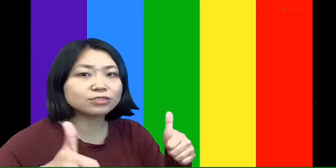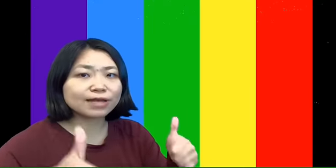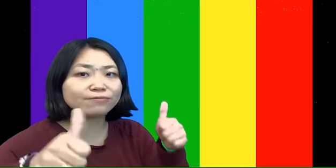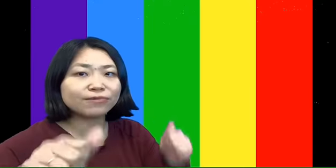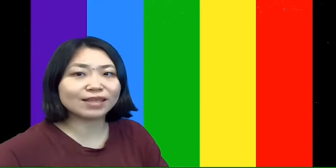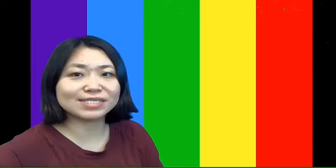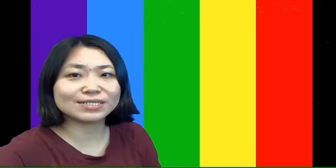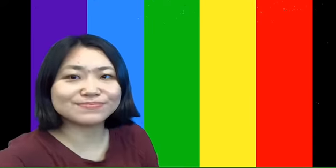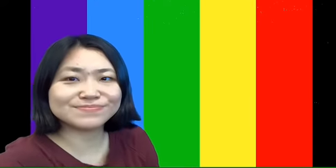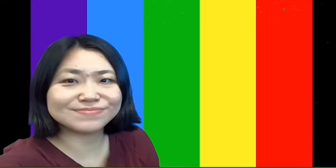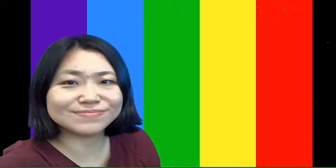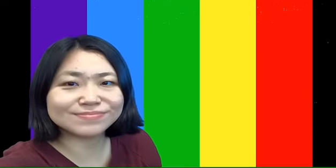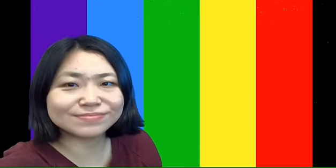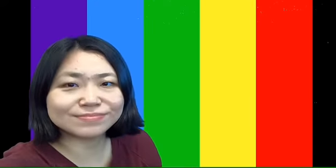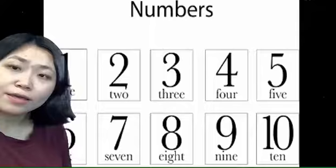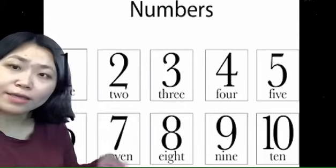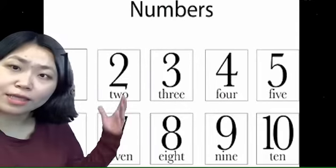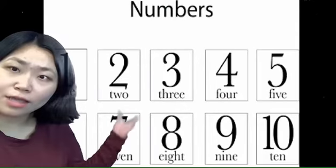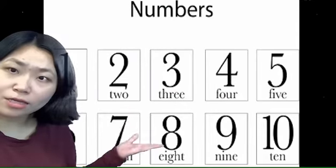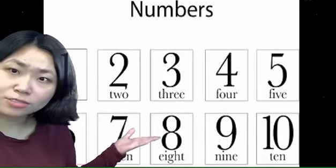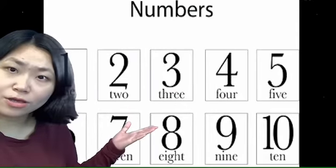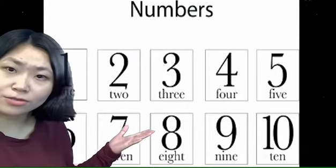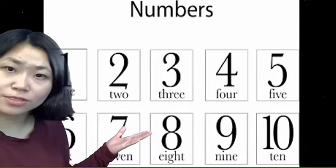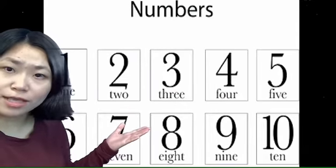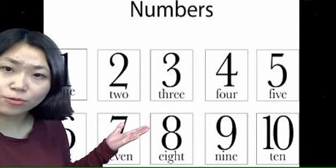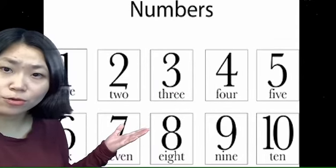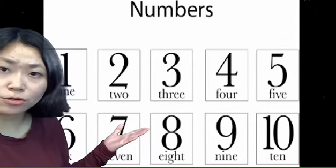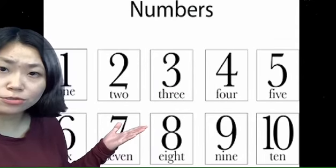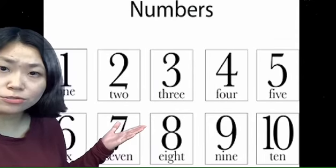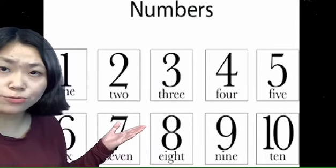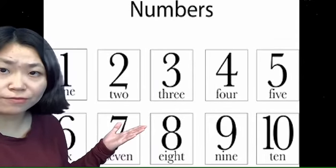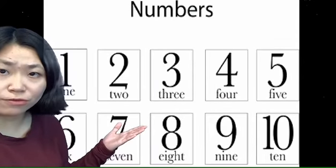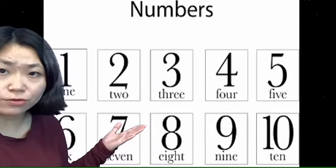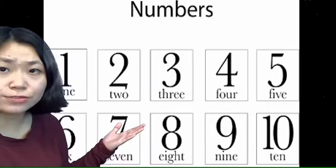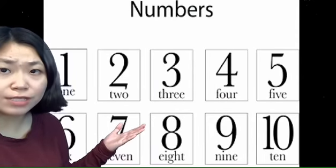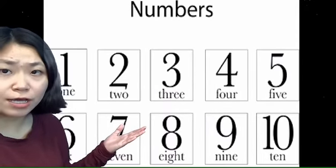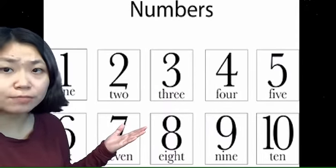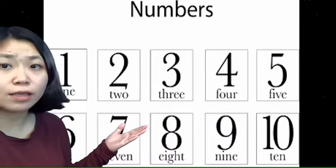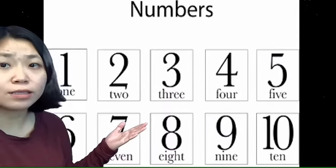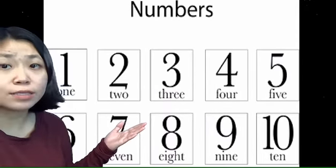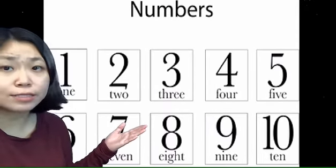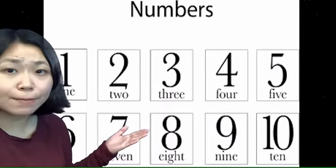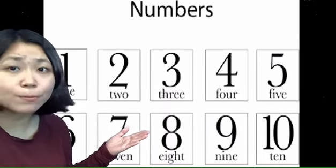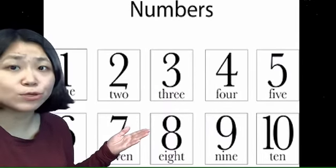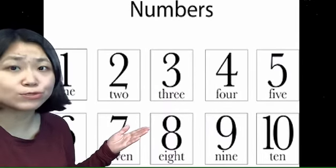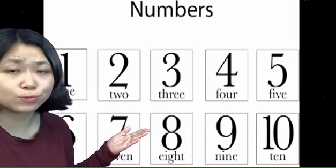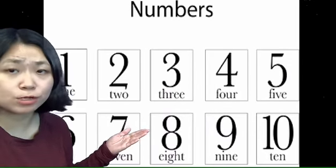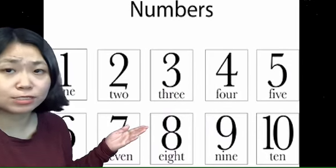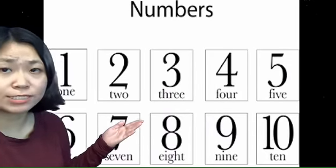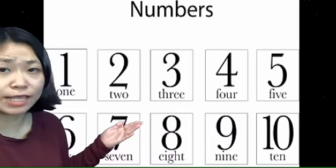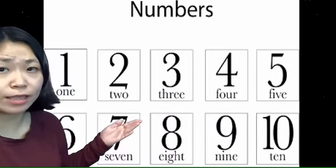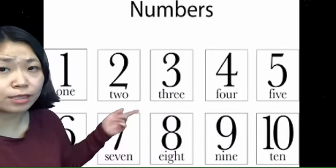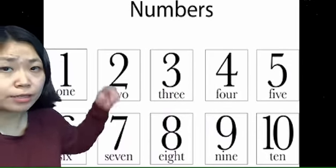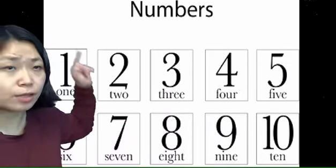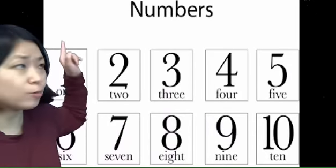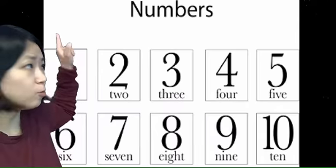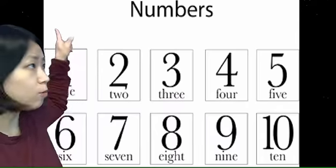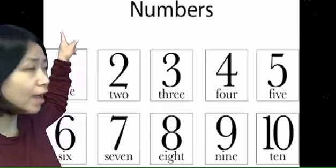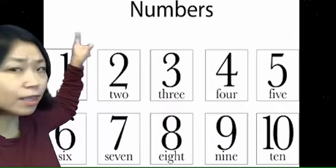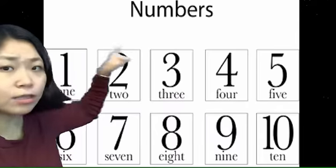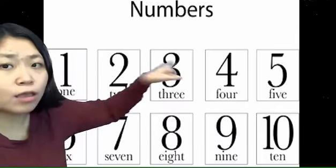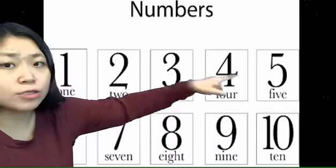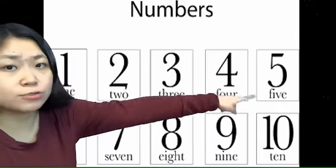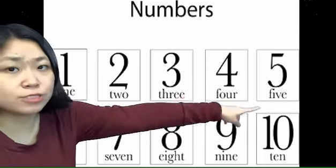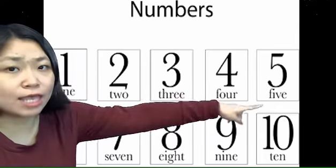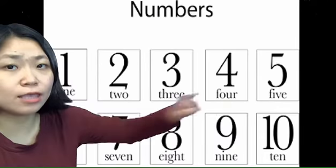Good job, friends. And also, today we're going to review some numbers. We're going to say number